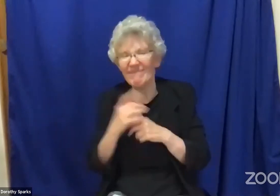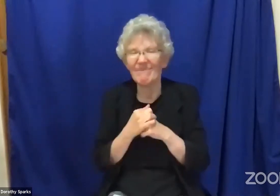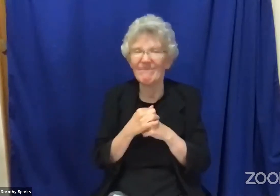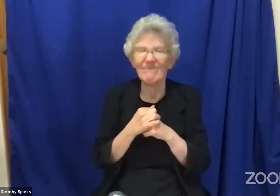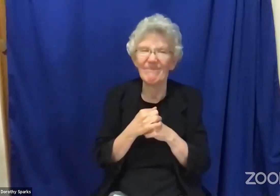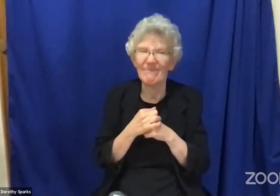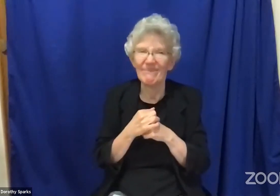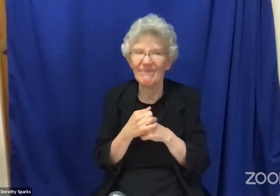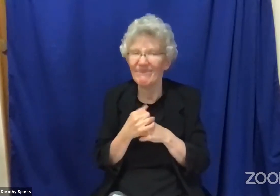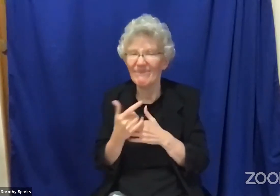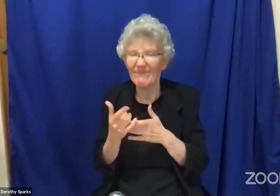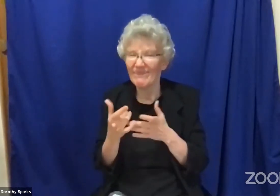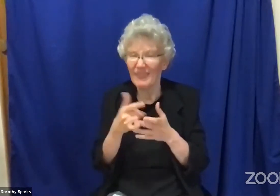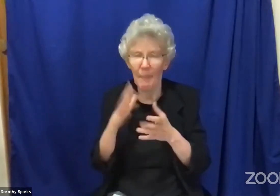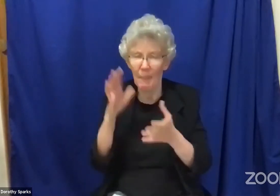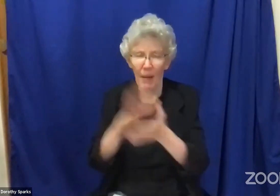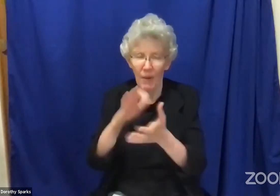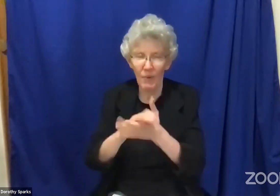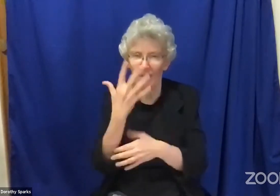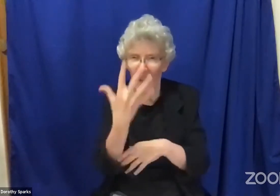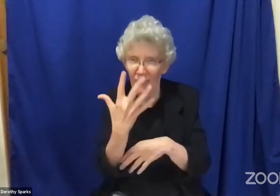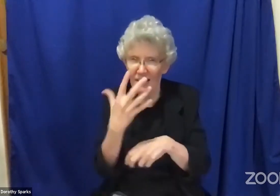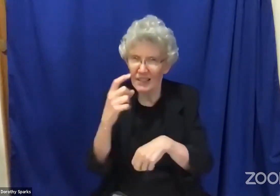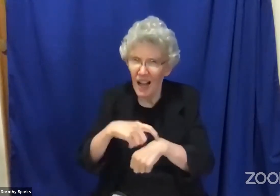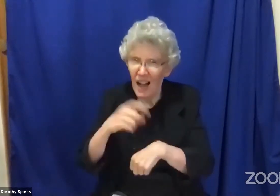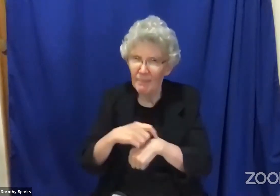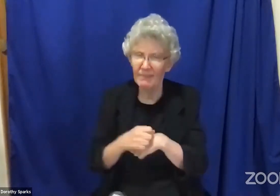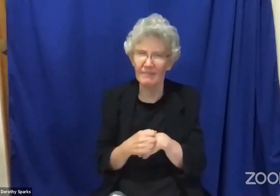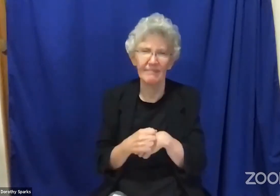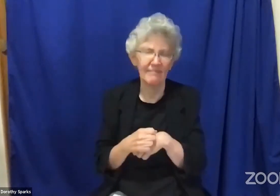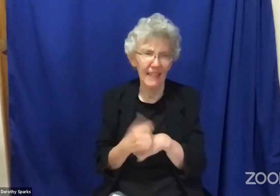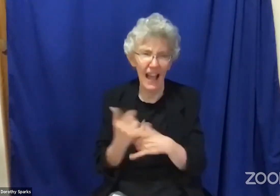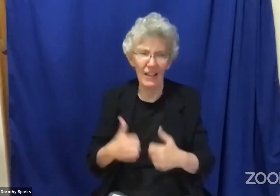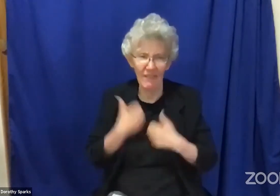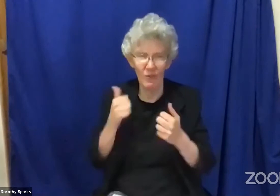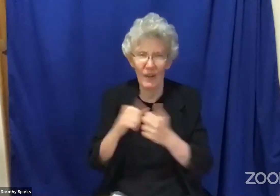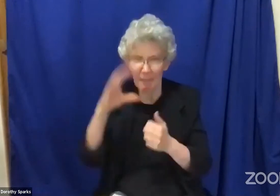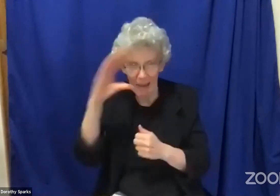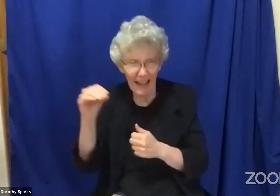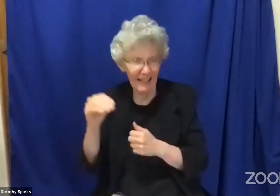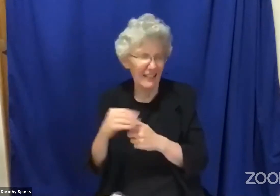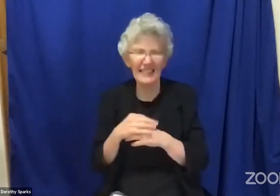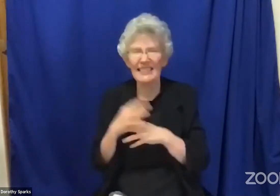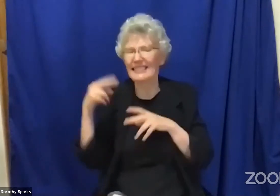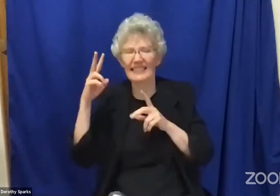and told all the other people and brought them she brought them to Jesus